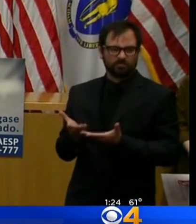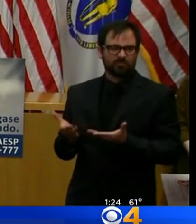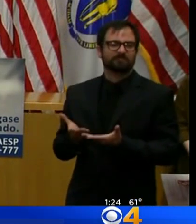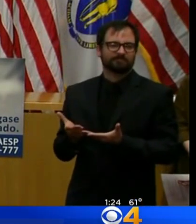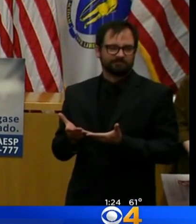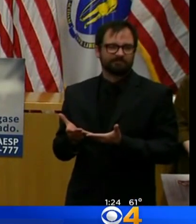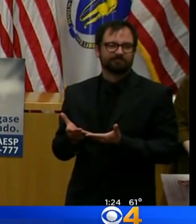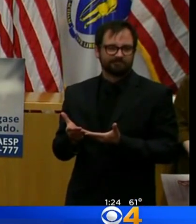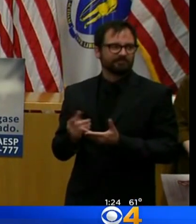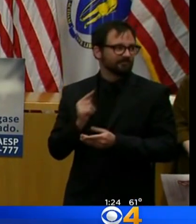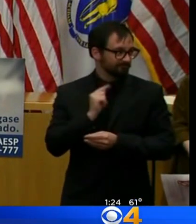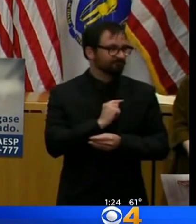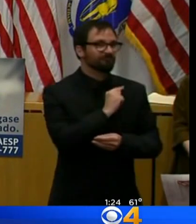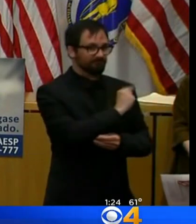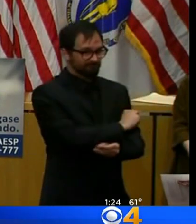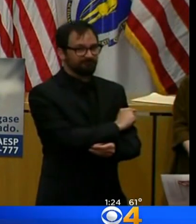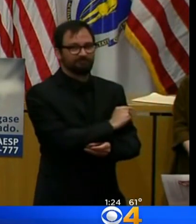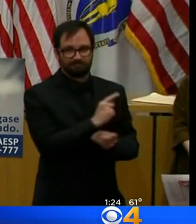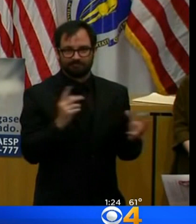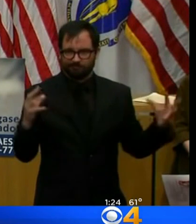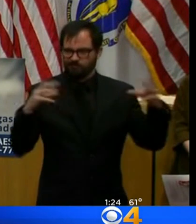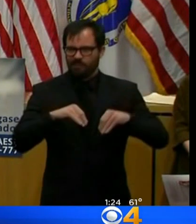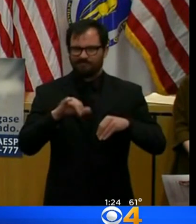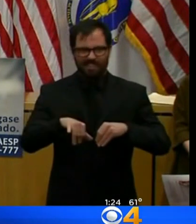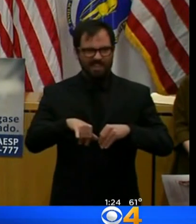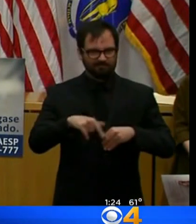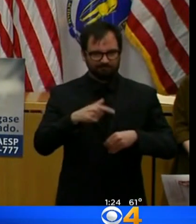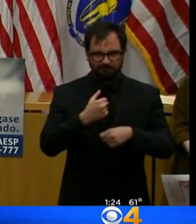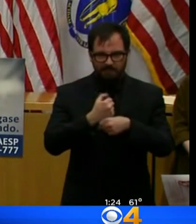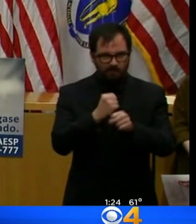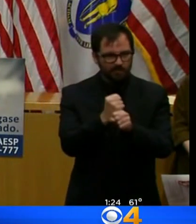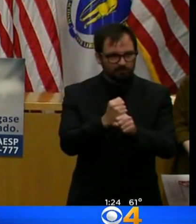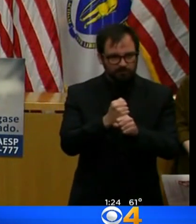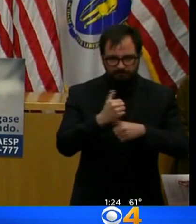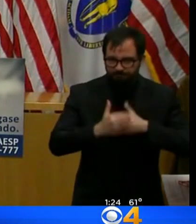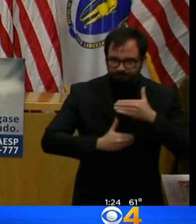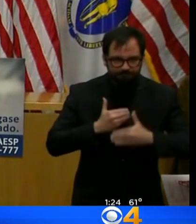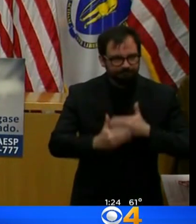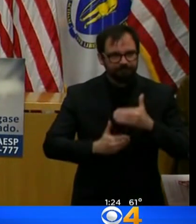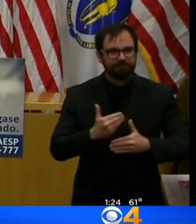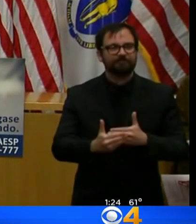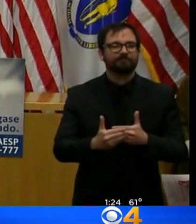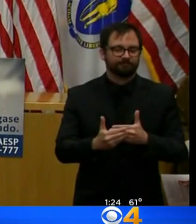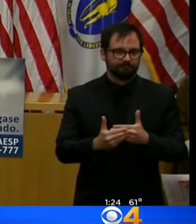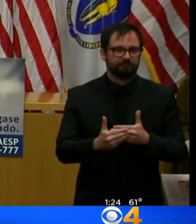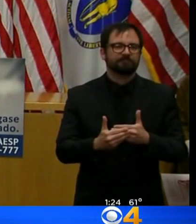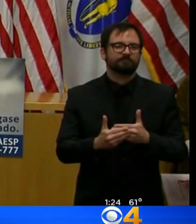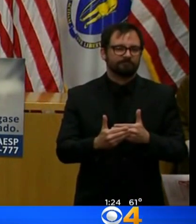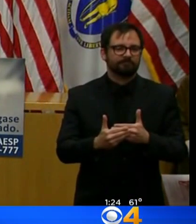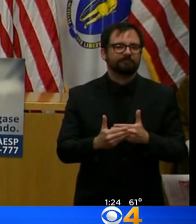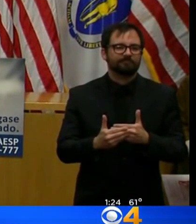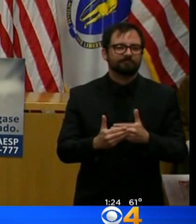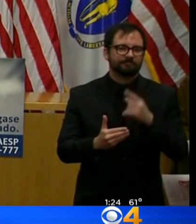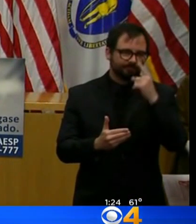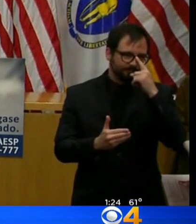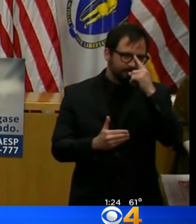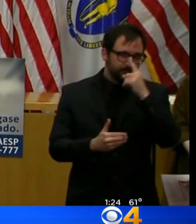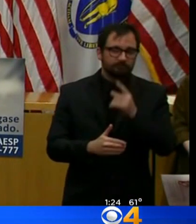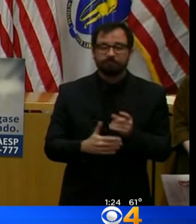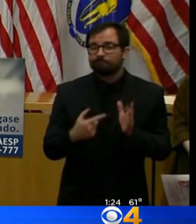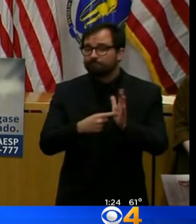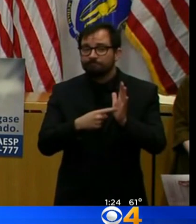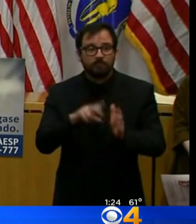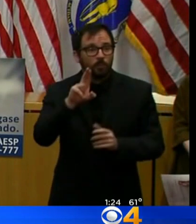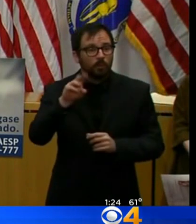Tomasi at AccuRounds and partners from MIT, WPI, UMass Lowell, and the Mass MEP